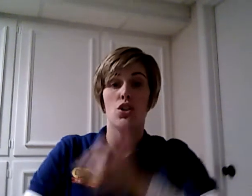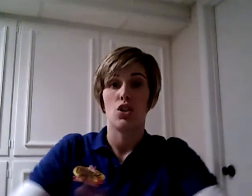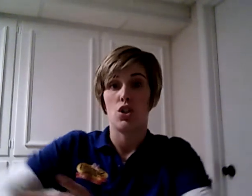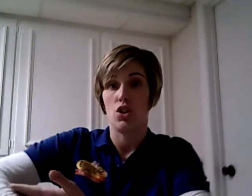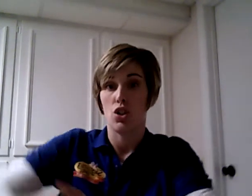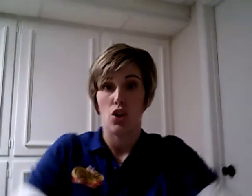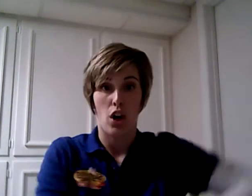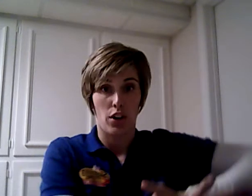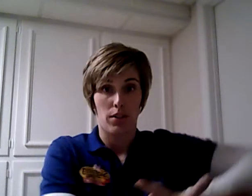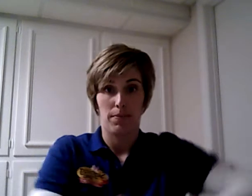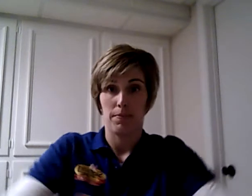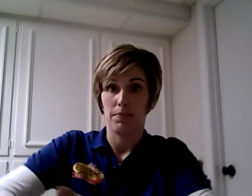Daughter.